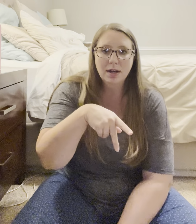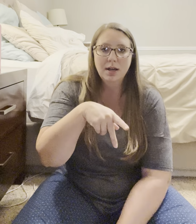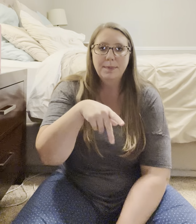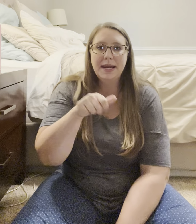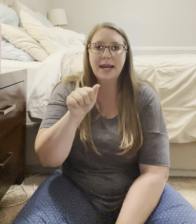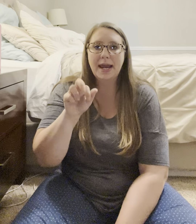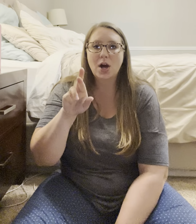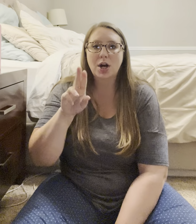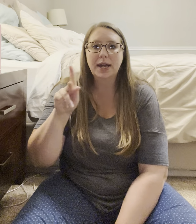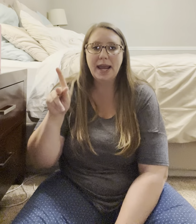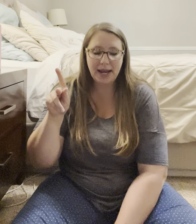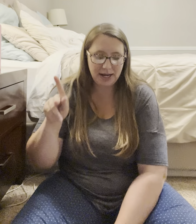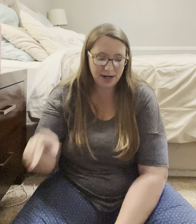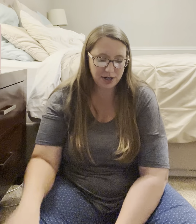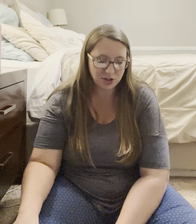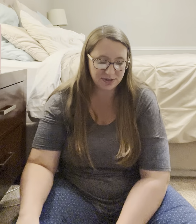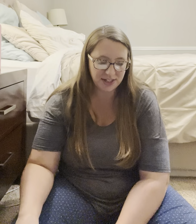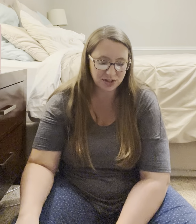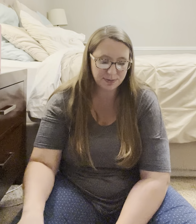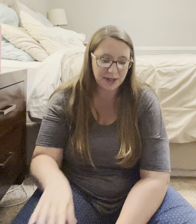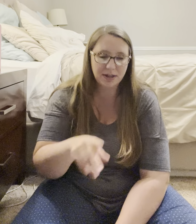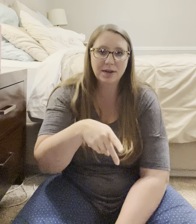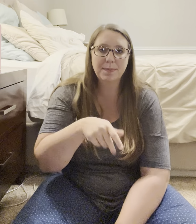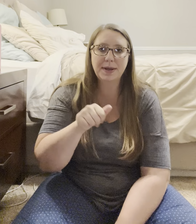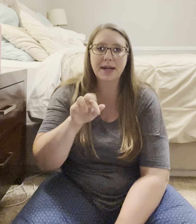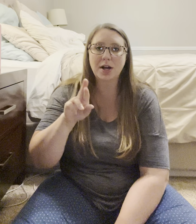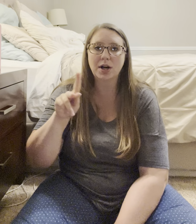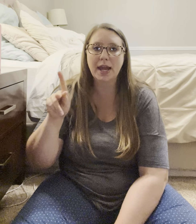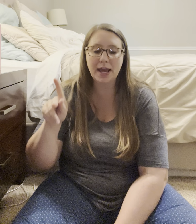P-A-R-K. You just fingers spell it. P-A-R-K.